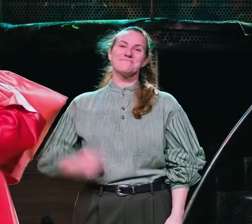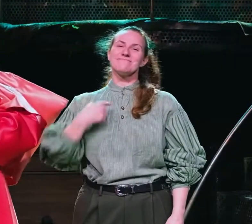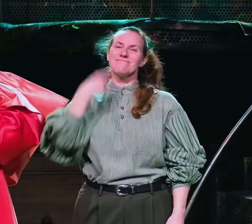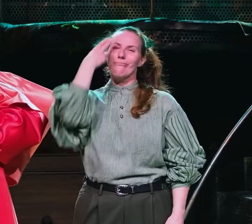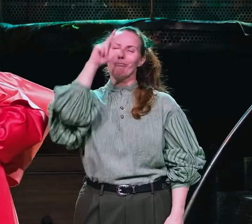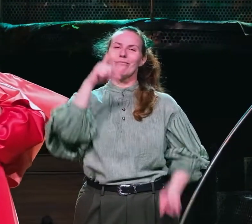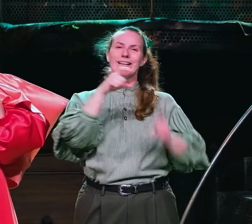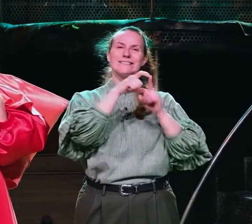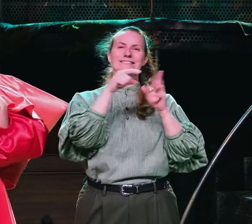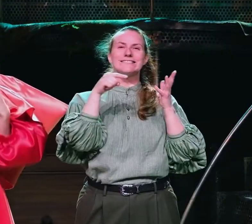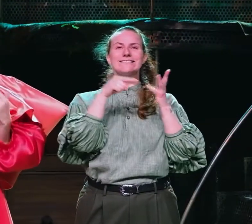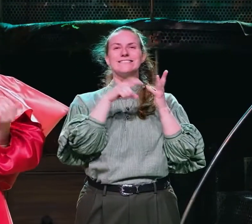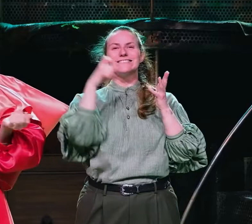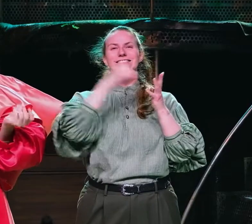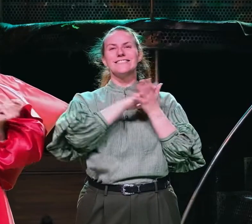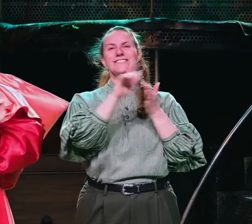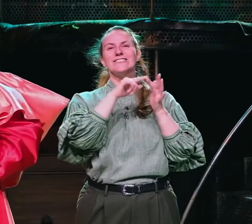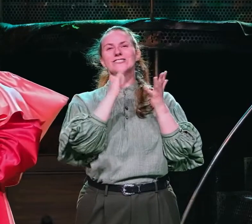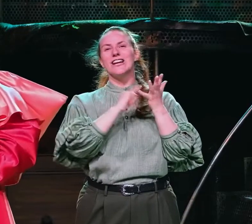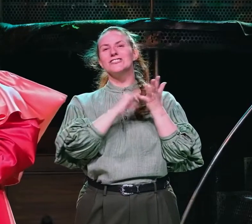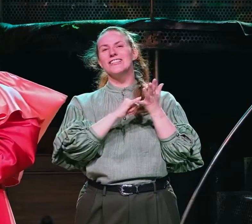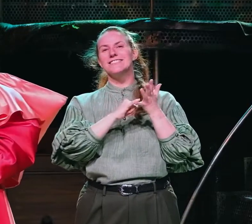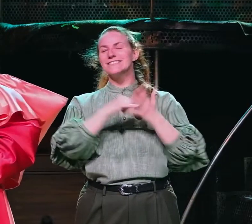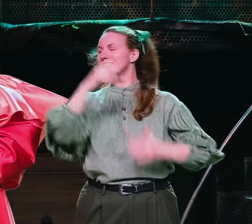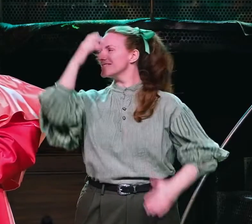I am the Duchess.